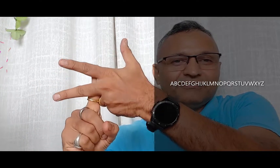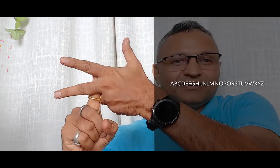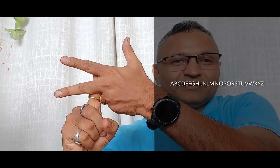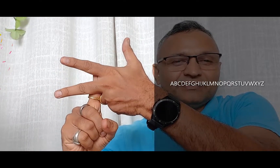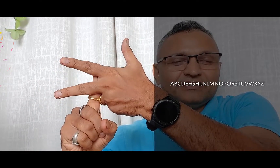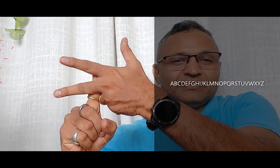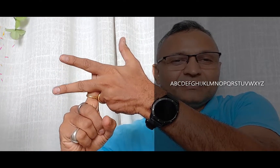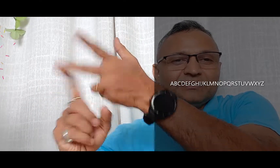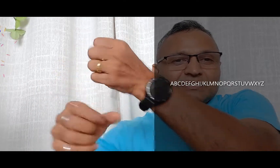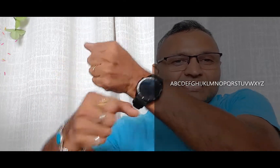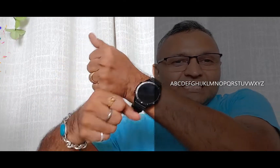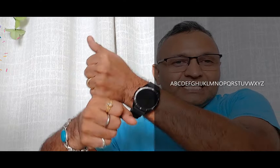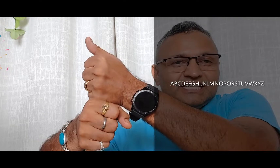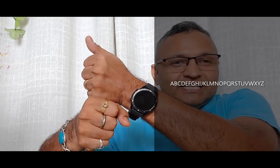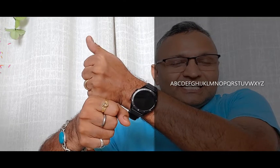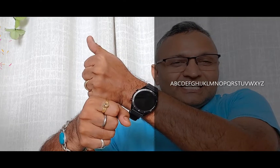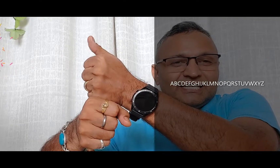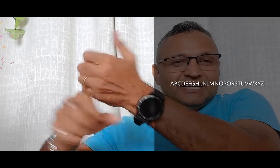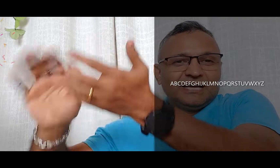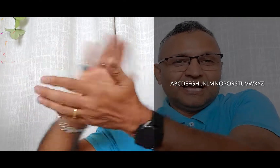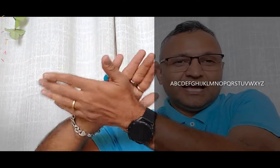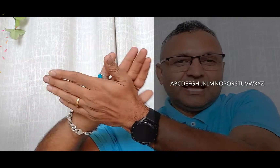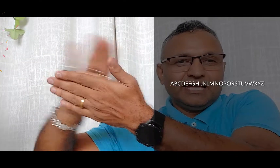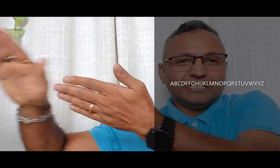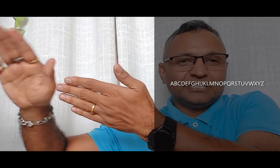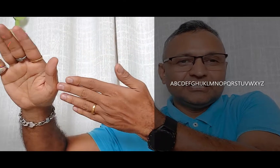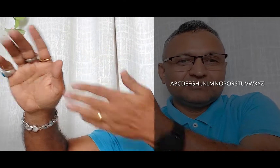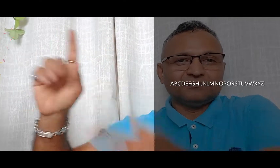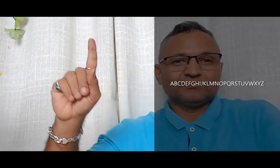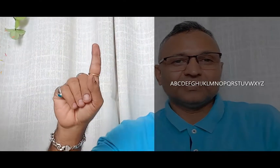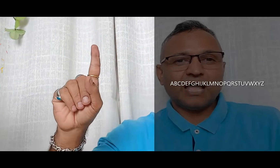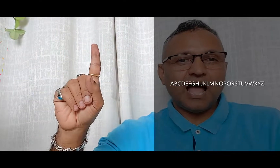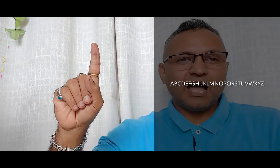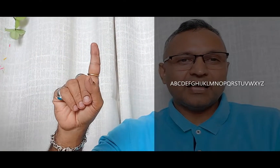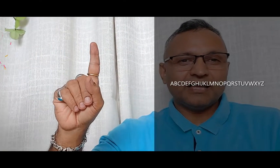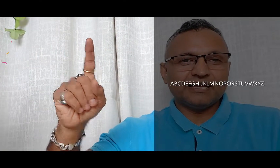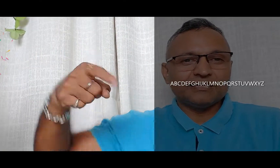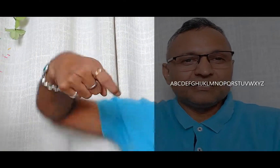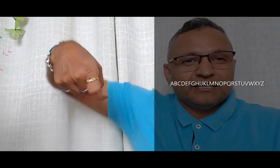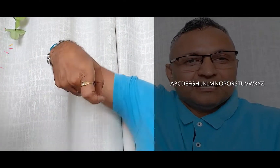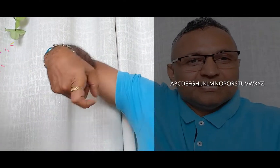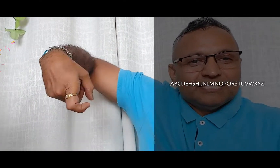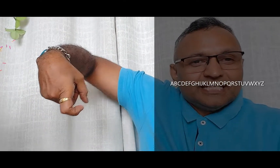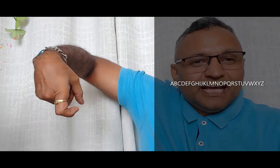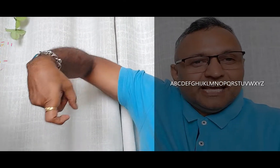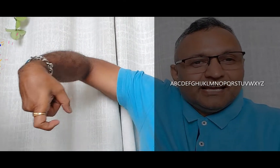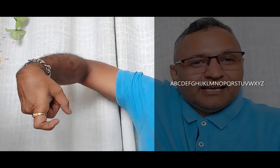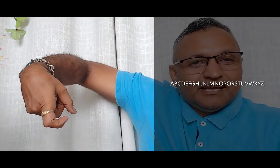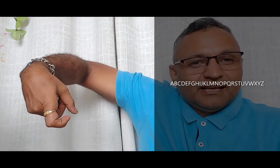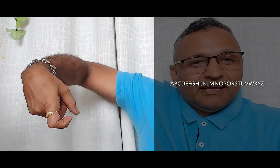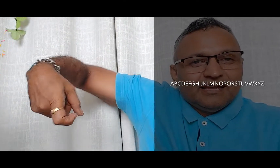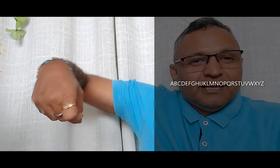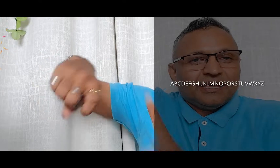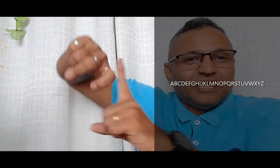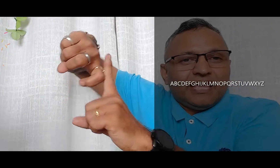g h i j k